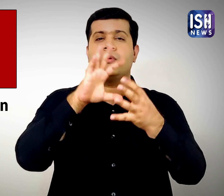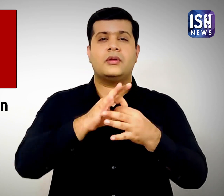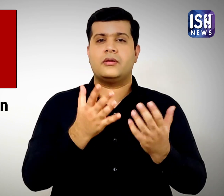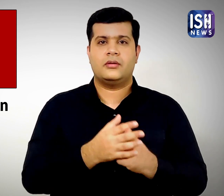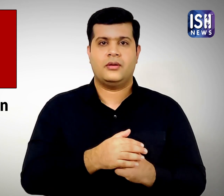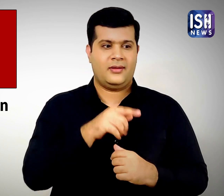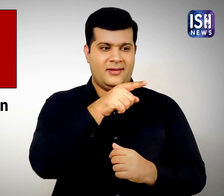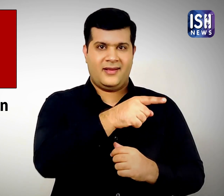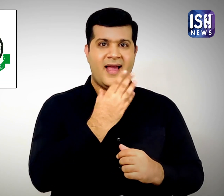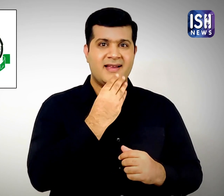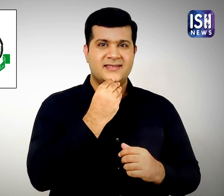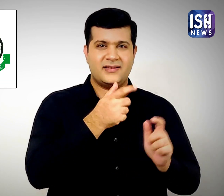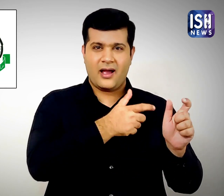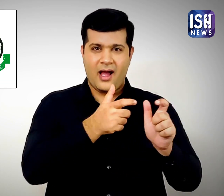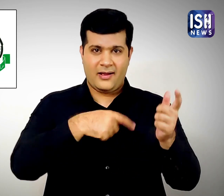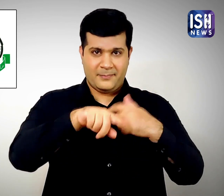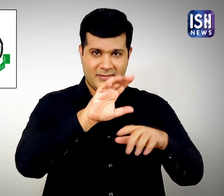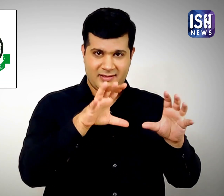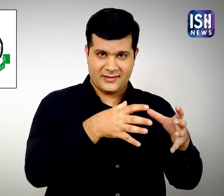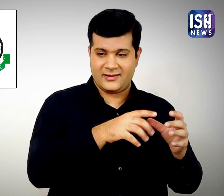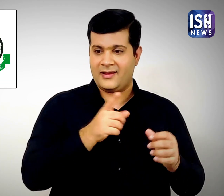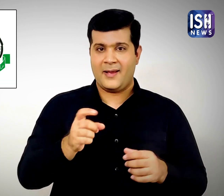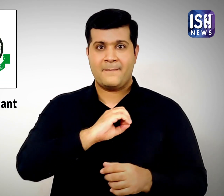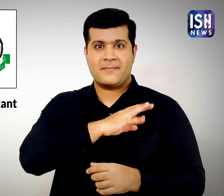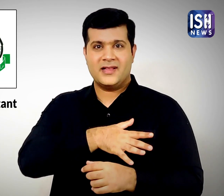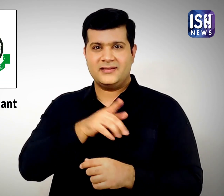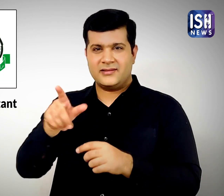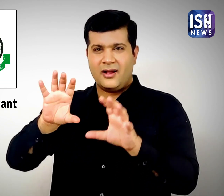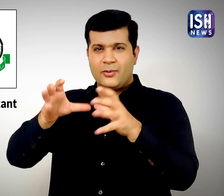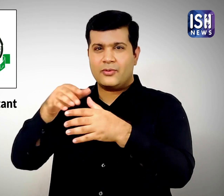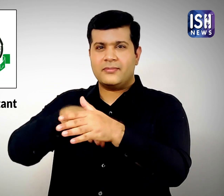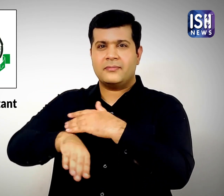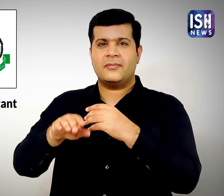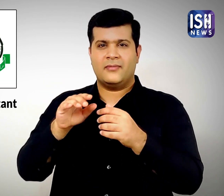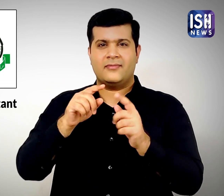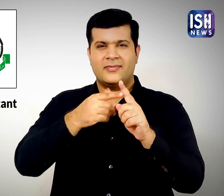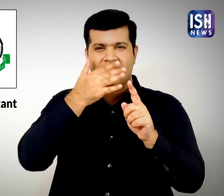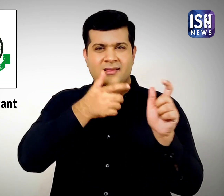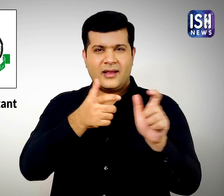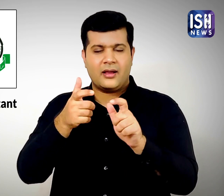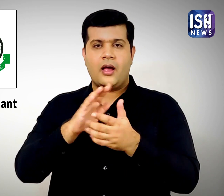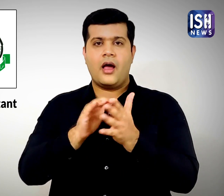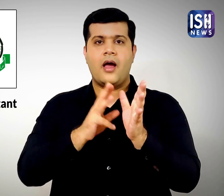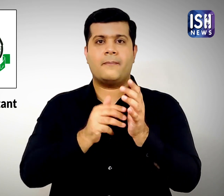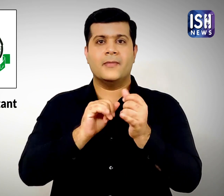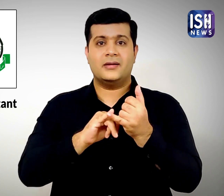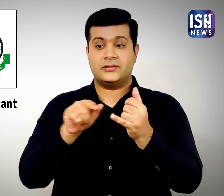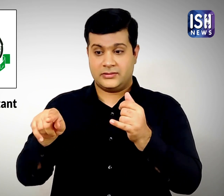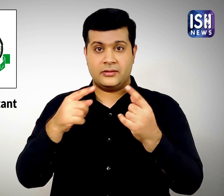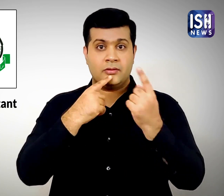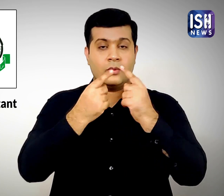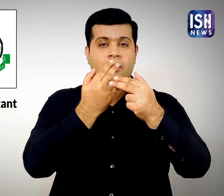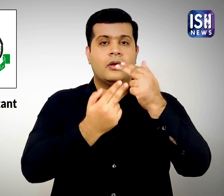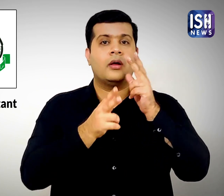During the show, he spoke about the ongoing violence between Israeli forces and Palestinian militant group, Hamas.